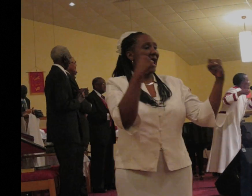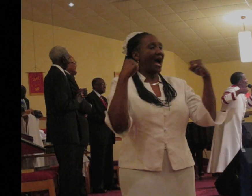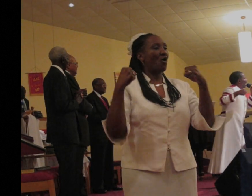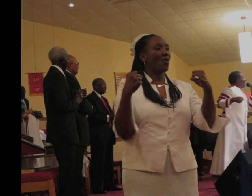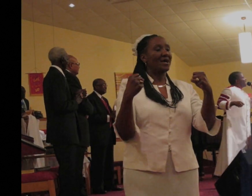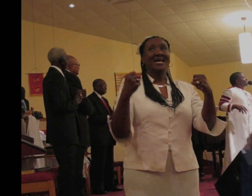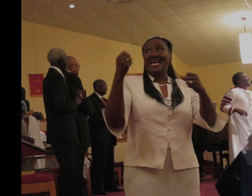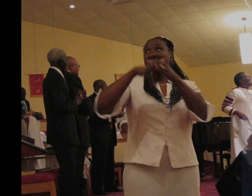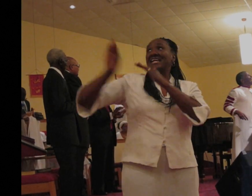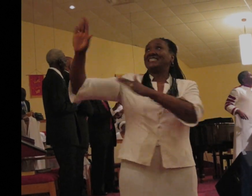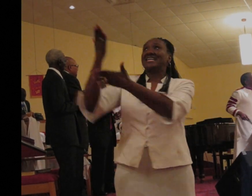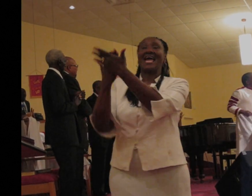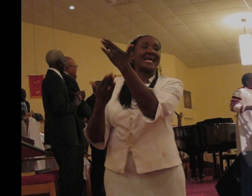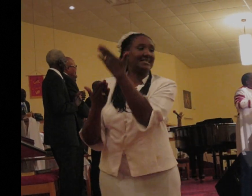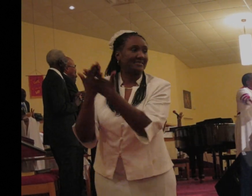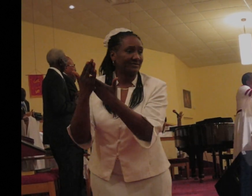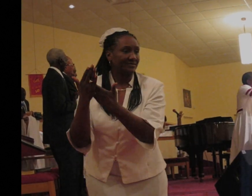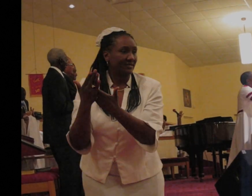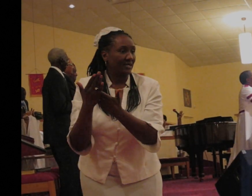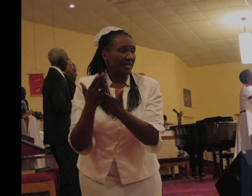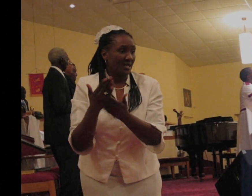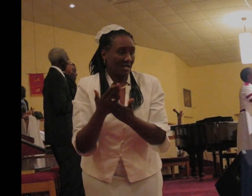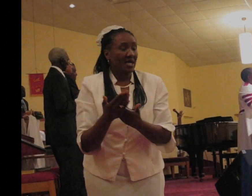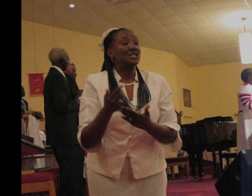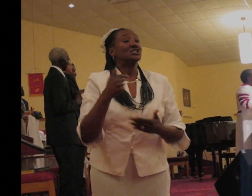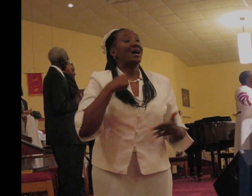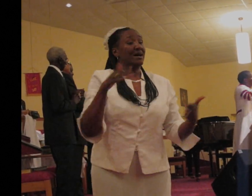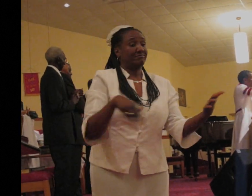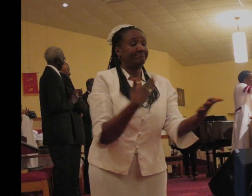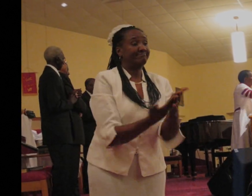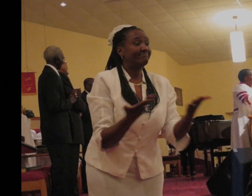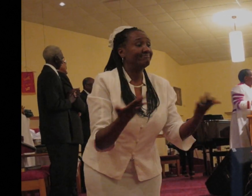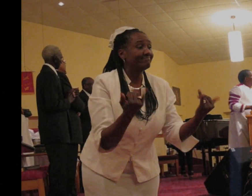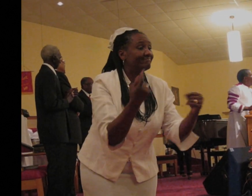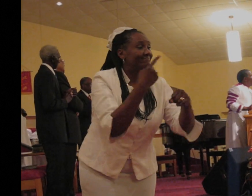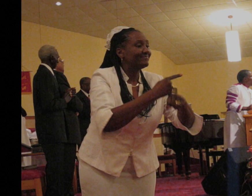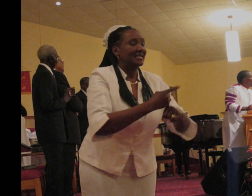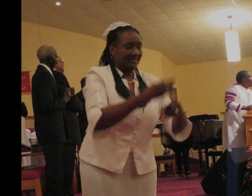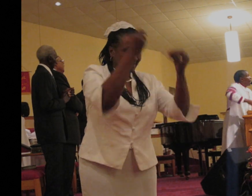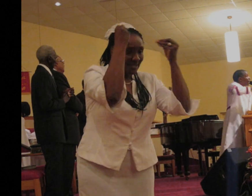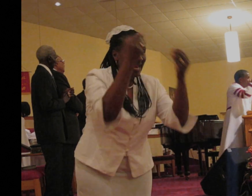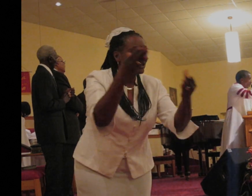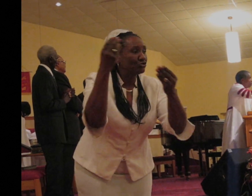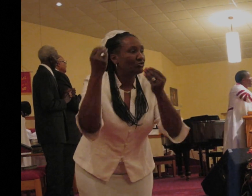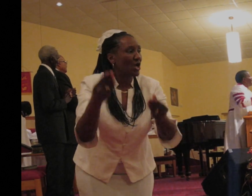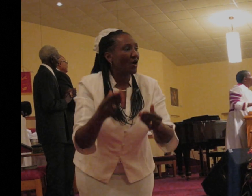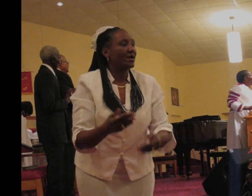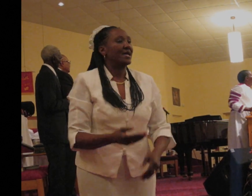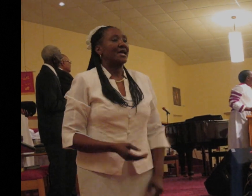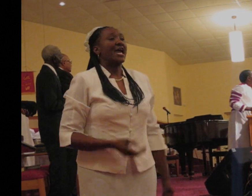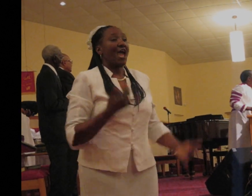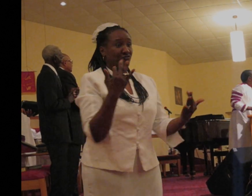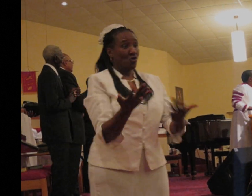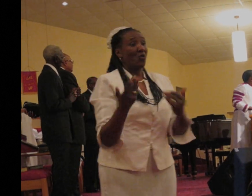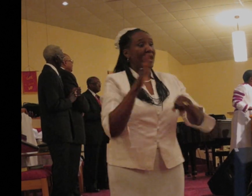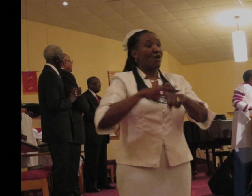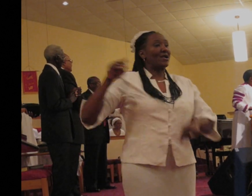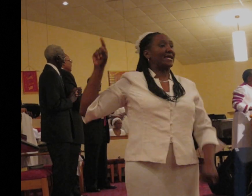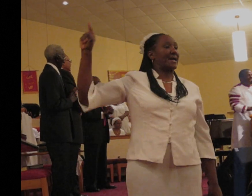In his hand. So I've come. To let you know. If you wait on him. He